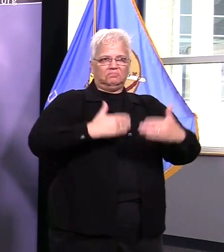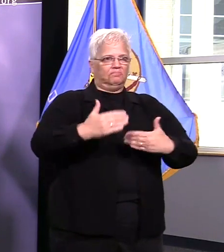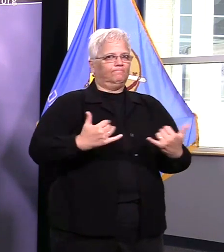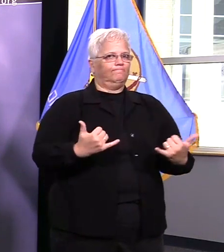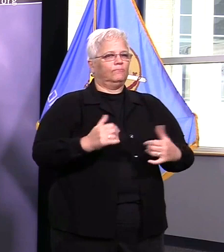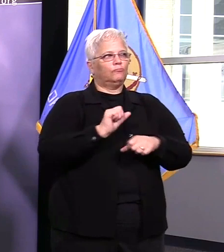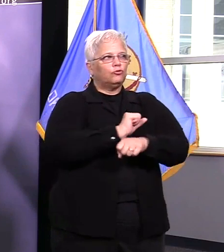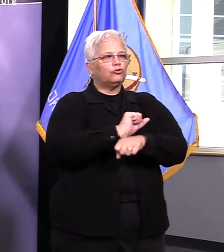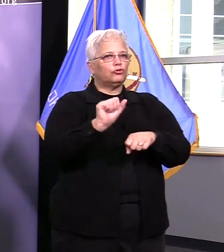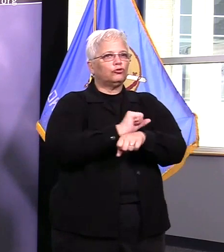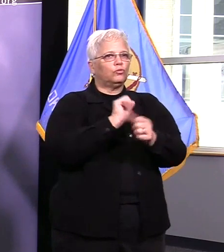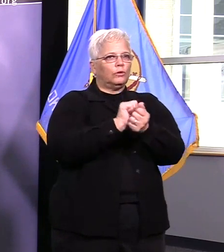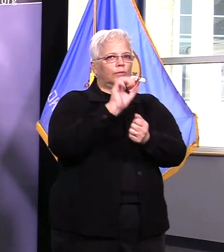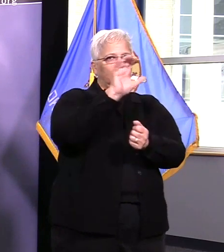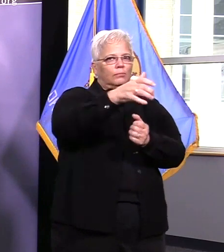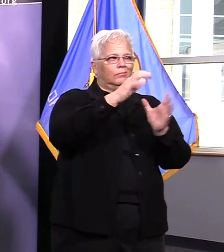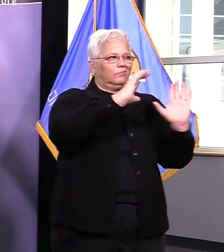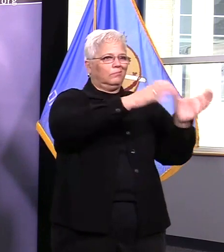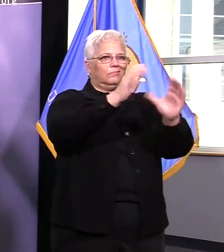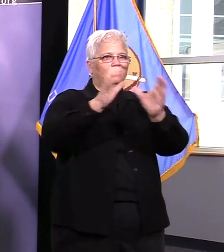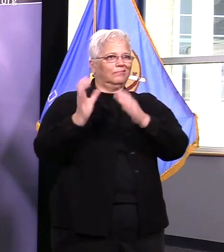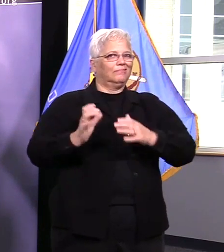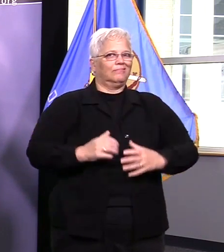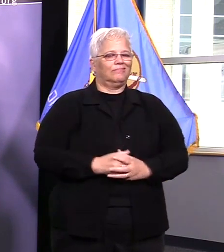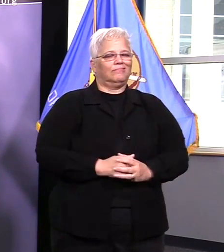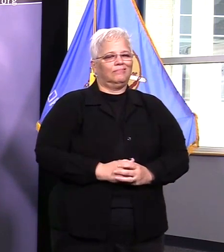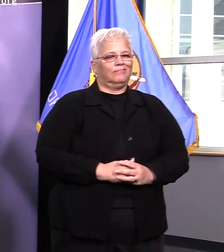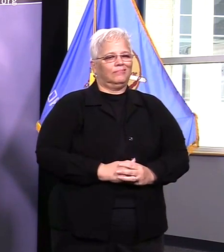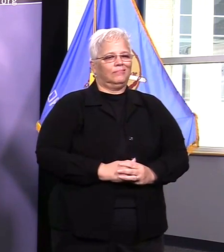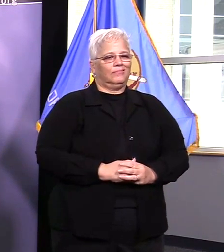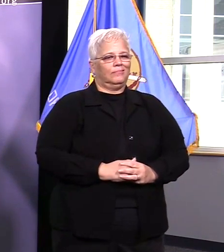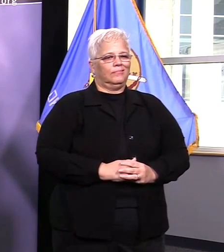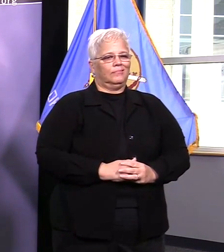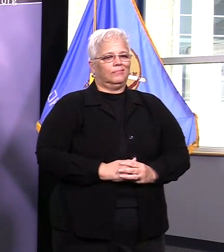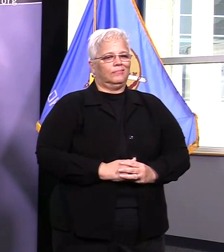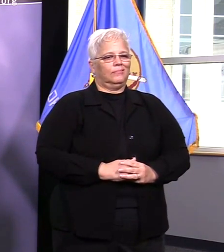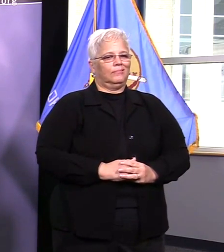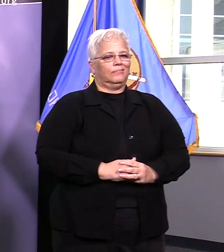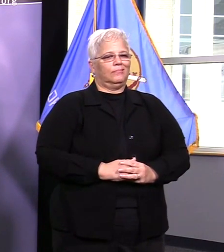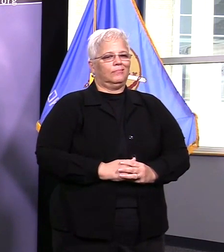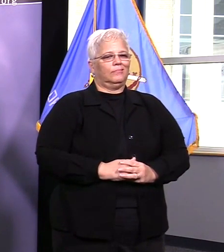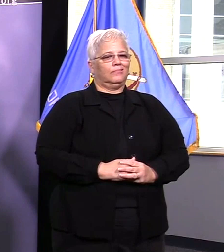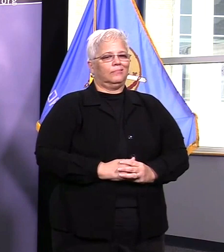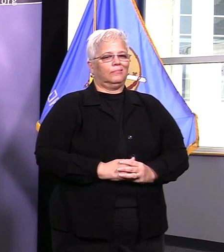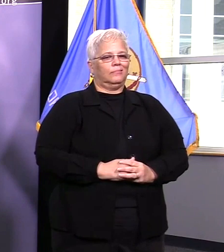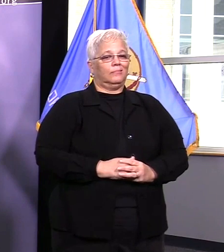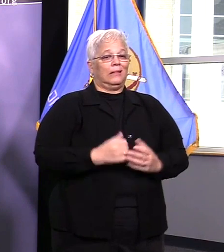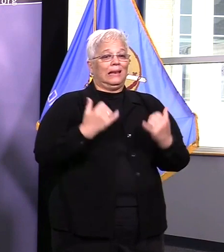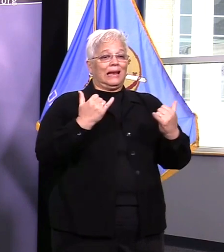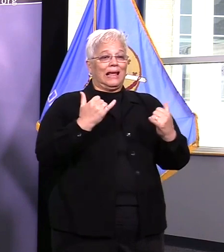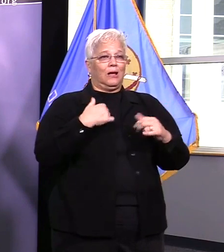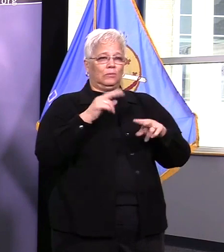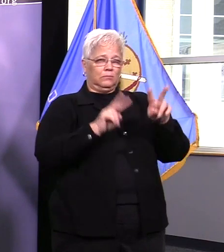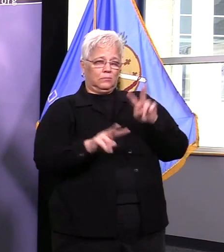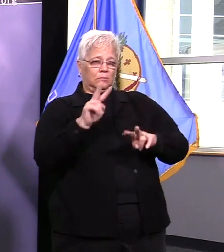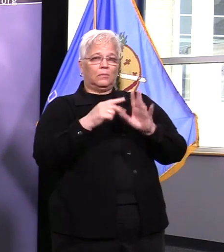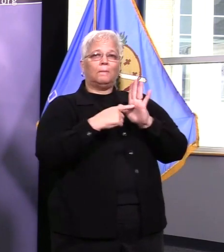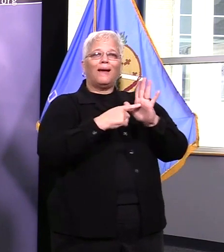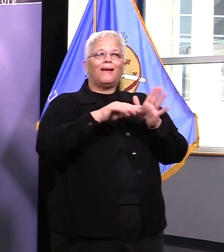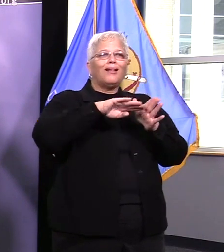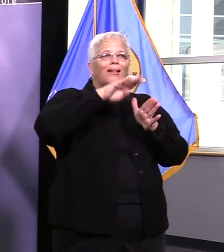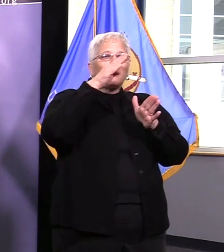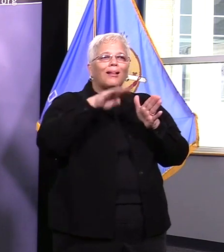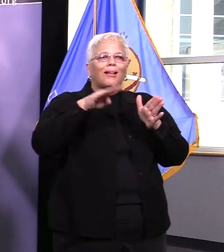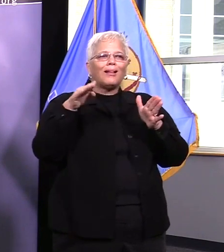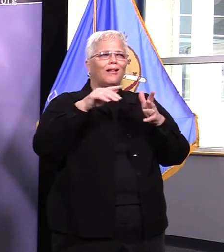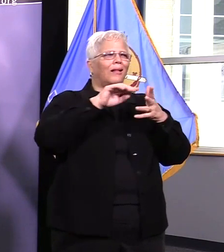do our planning in our field one of the things that you'll hear us say a lot is that we plan for the worst and hope for the best oftentimes